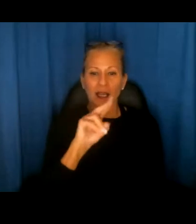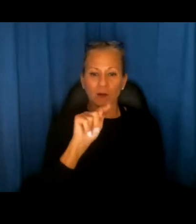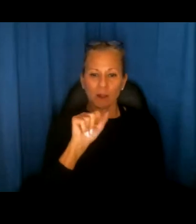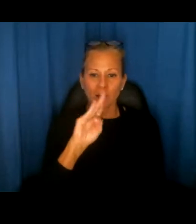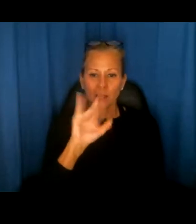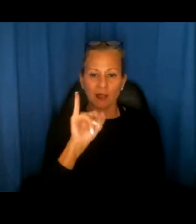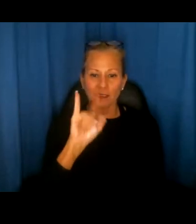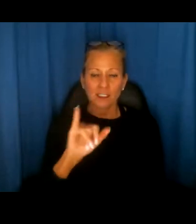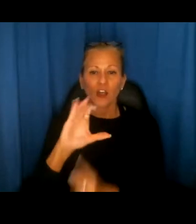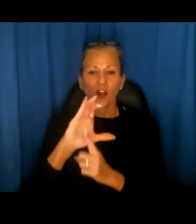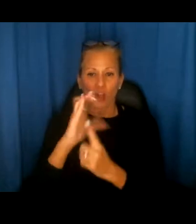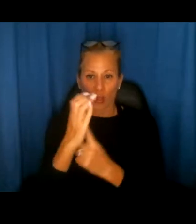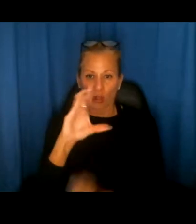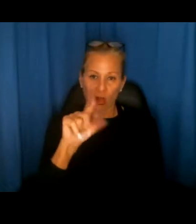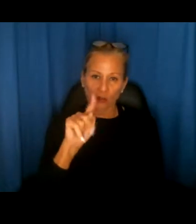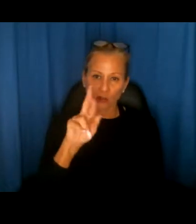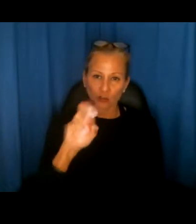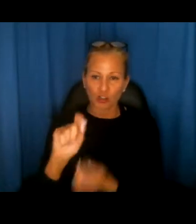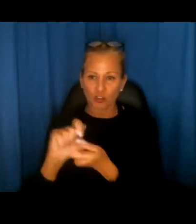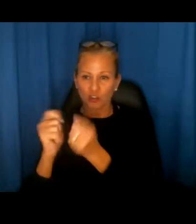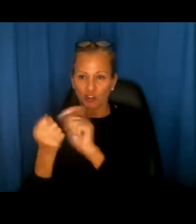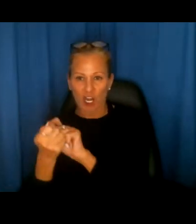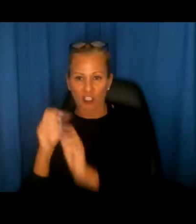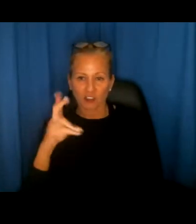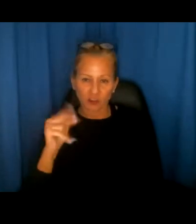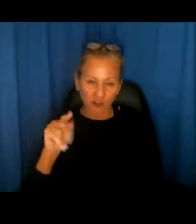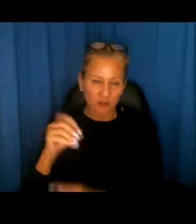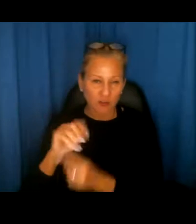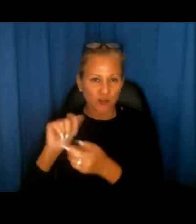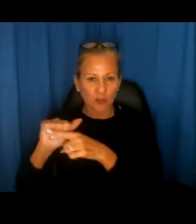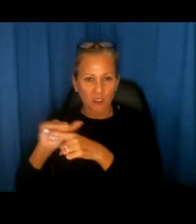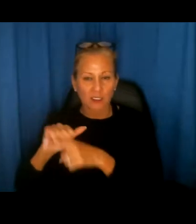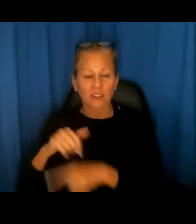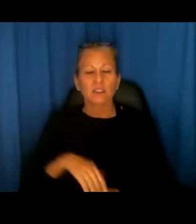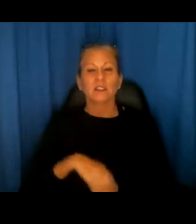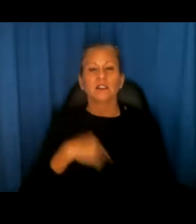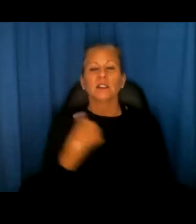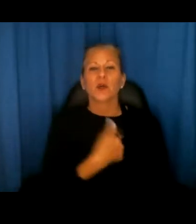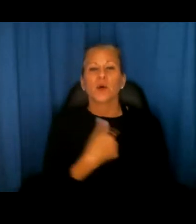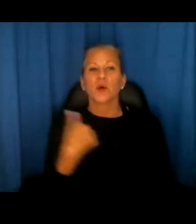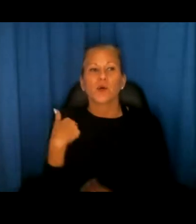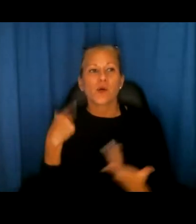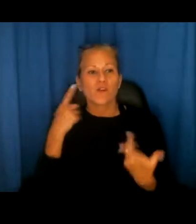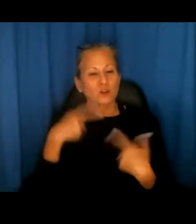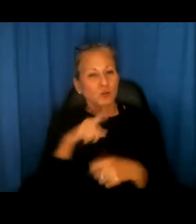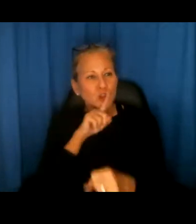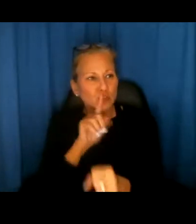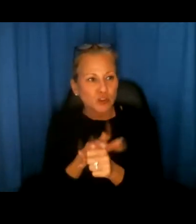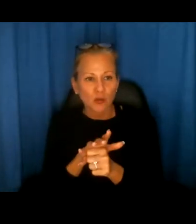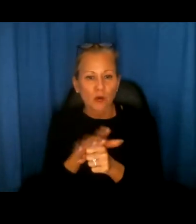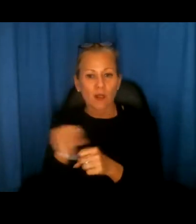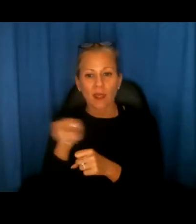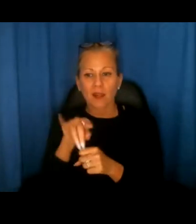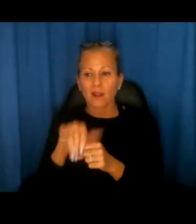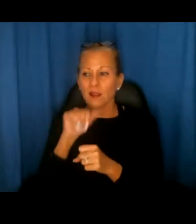focus has been, uh, all of the efforts that we will undertake, uh, to ensure not only